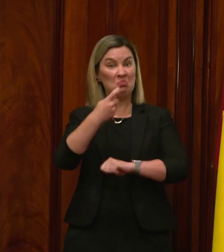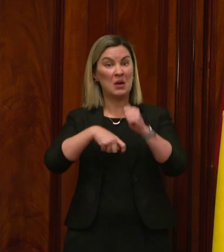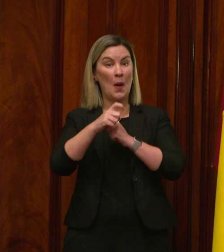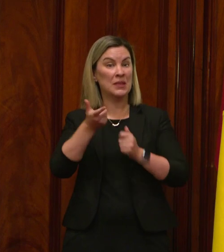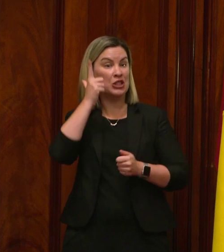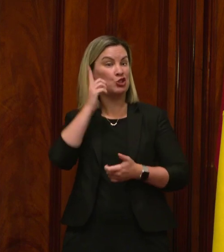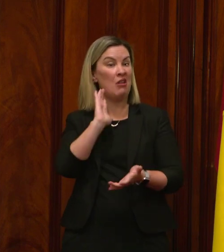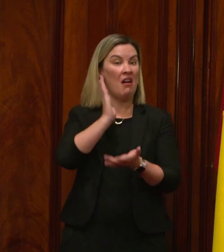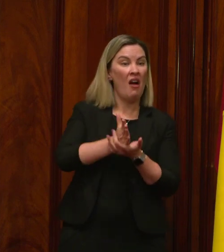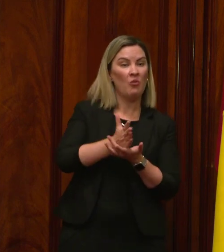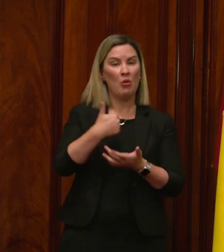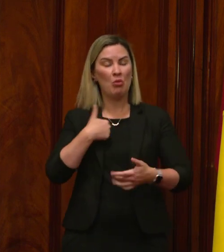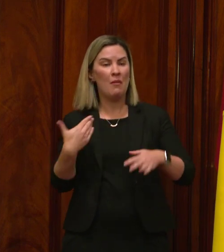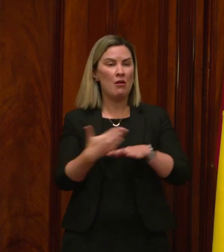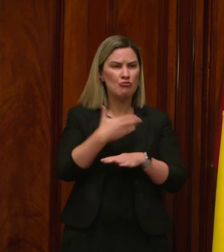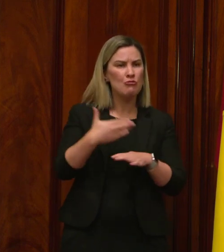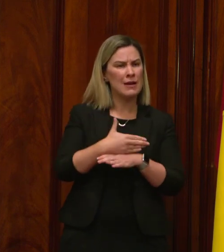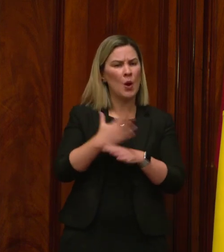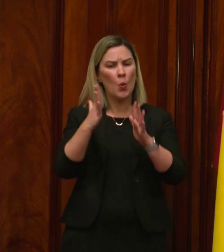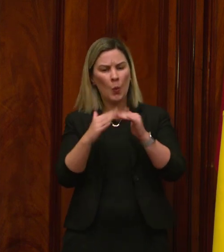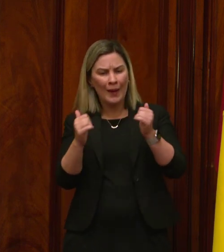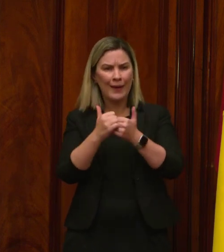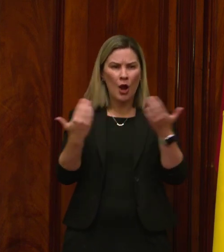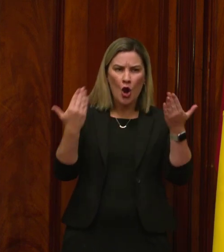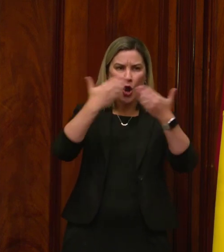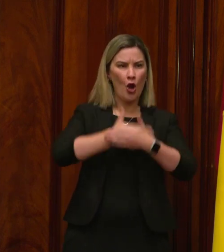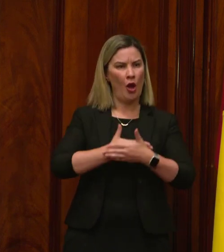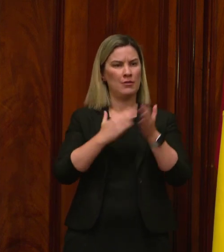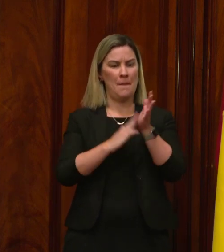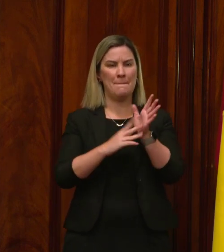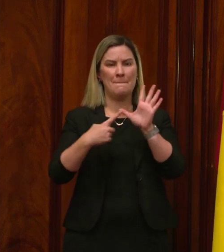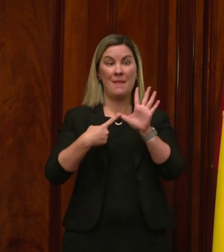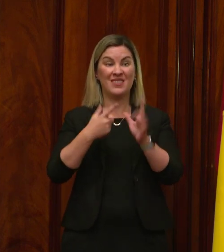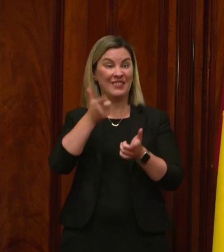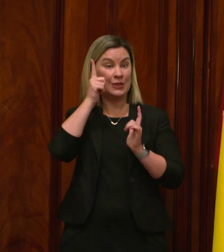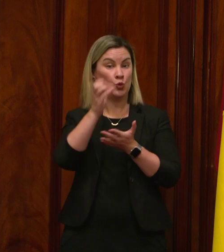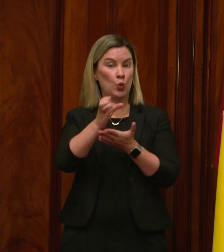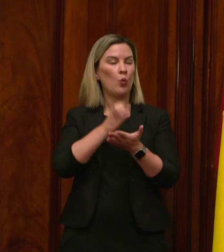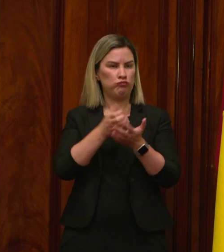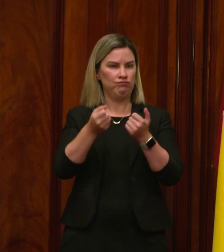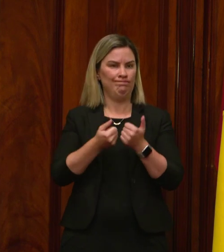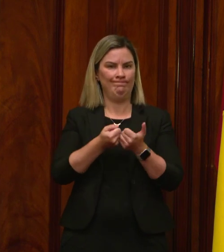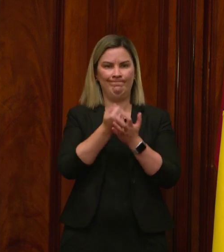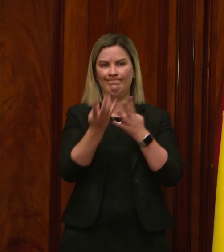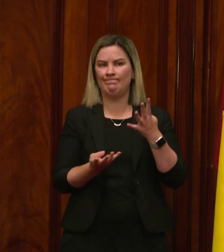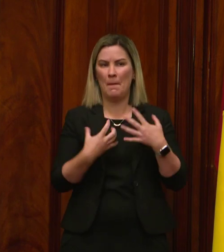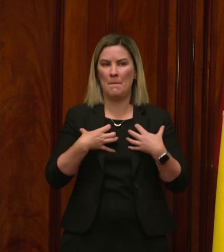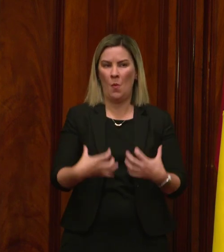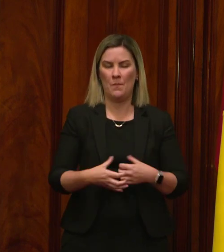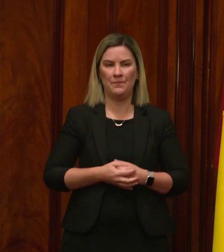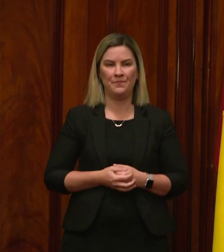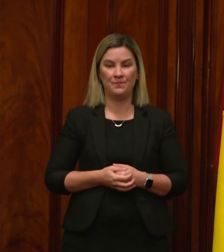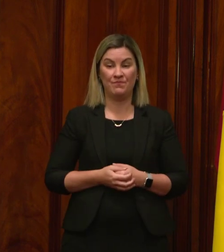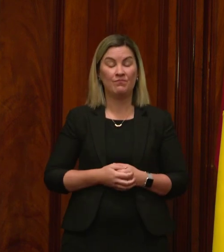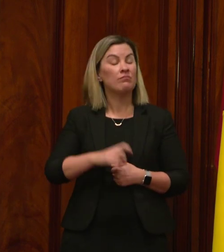by expanding weeknight and weekend master of teaching courses. All these measures will complement a